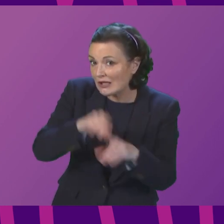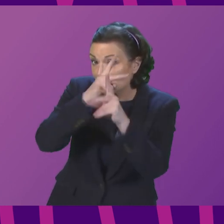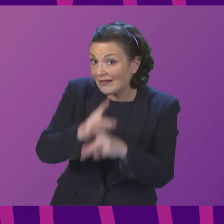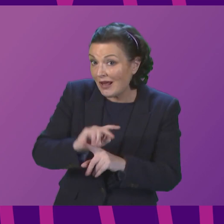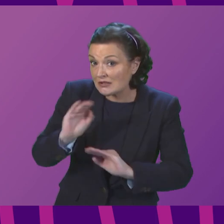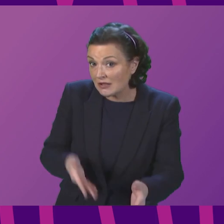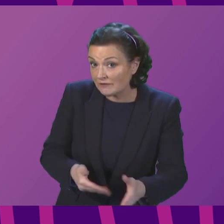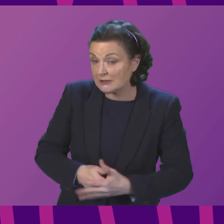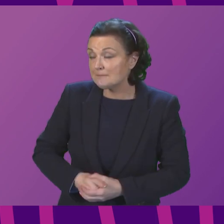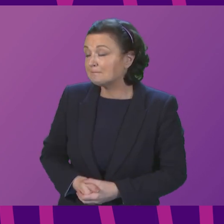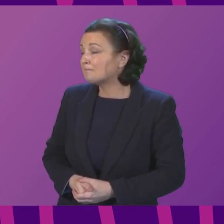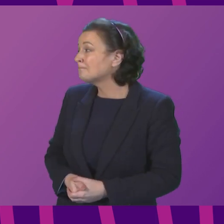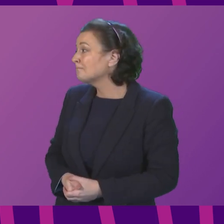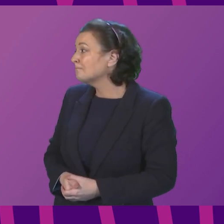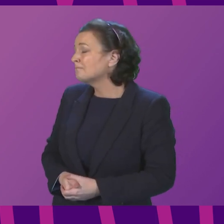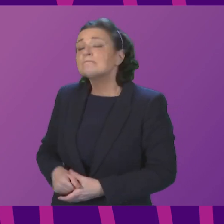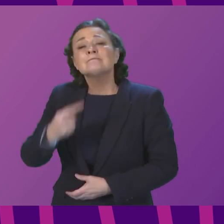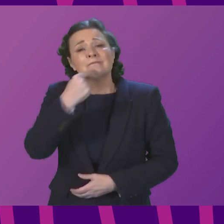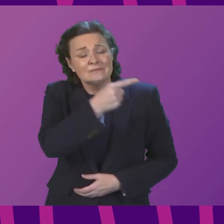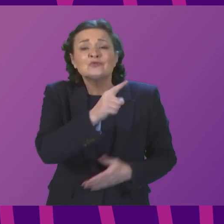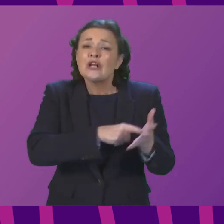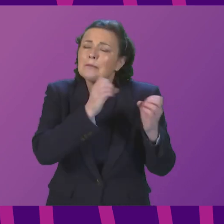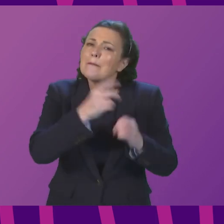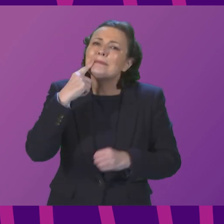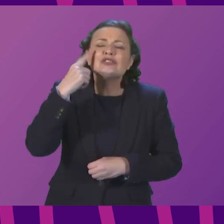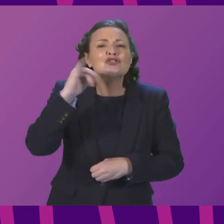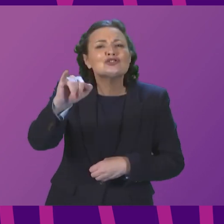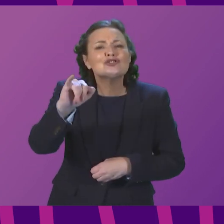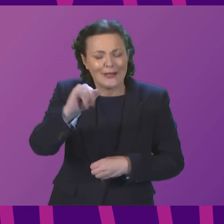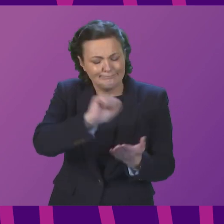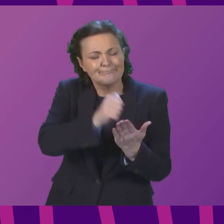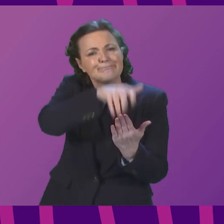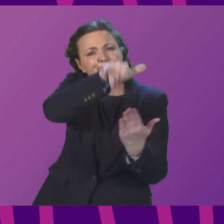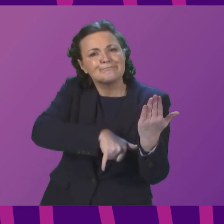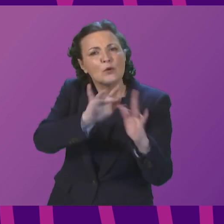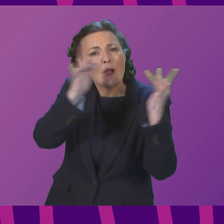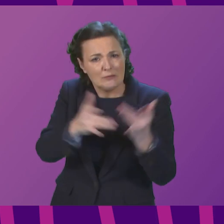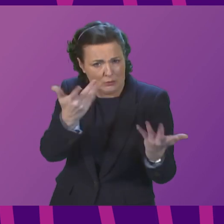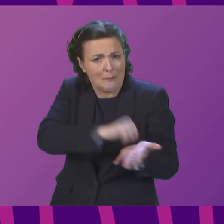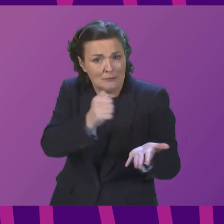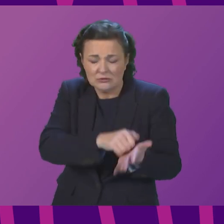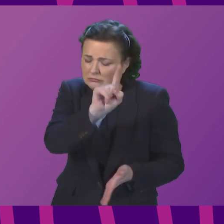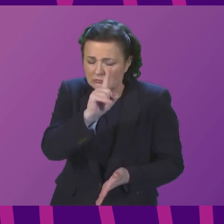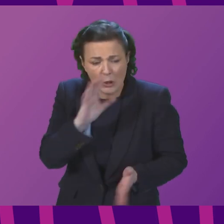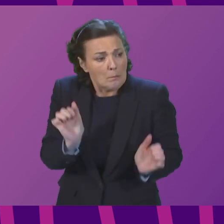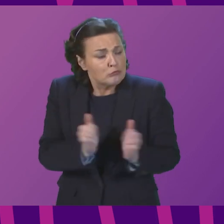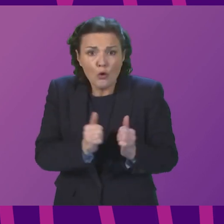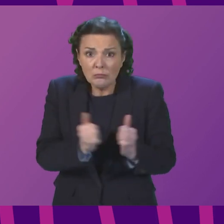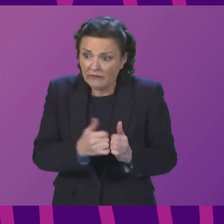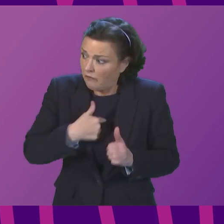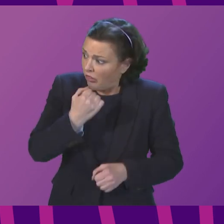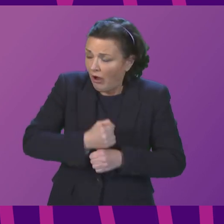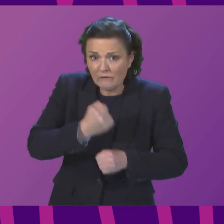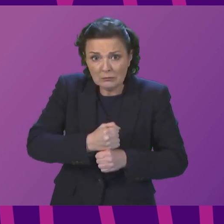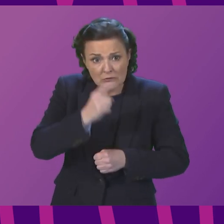Public Contracts Scotland website where the details she has asked for are published. It's entirely appropriate for the Government to procure specialist services to support